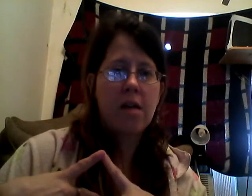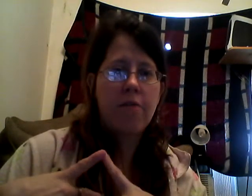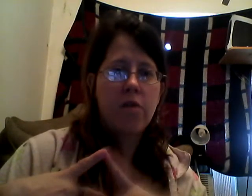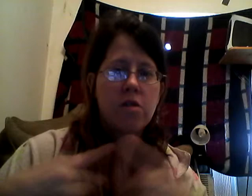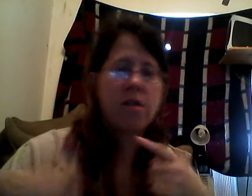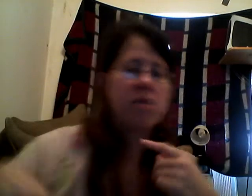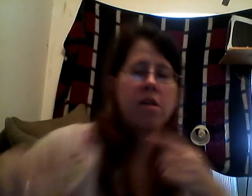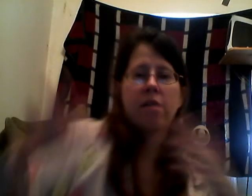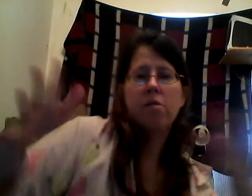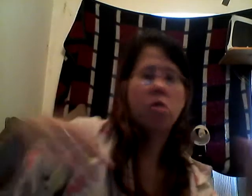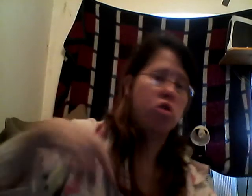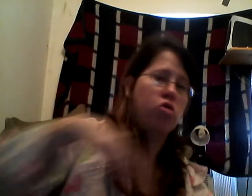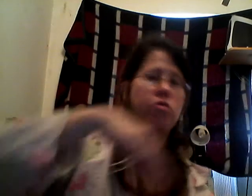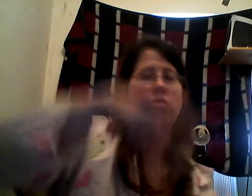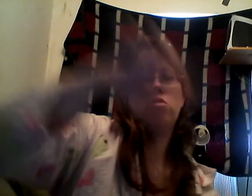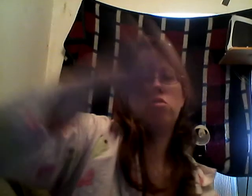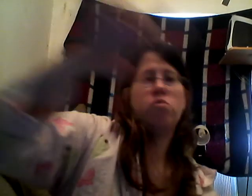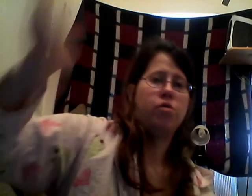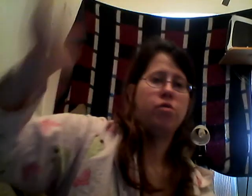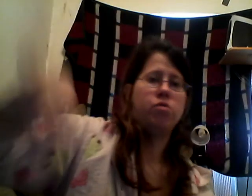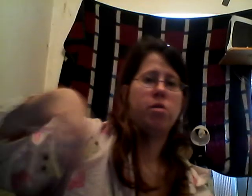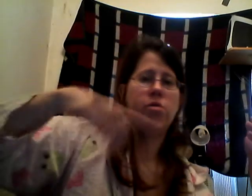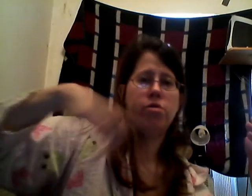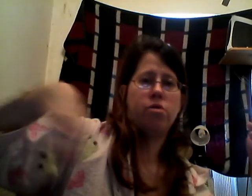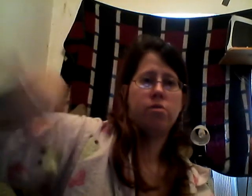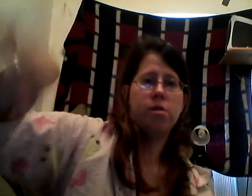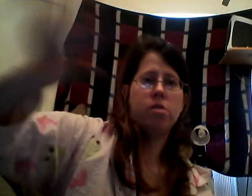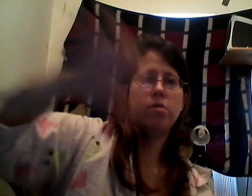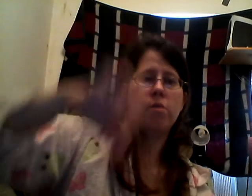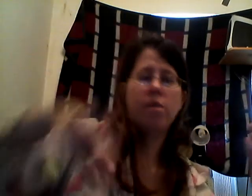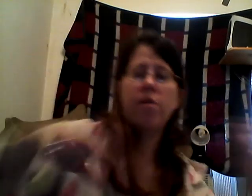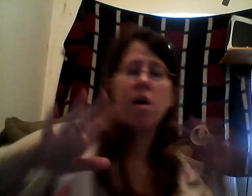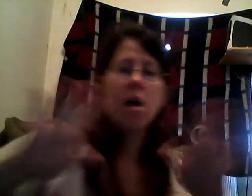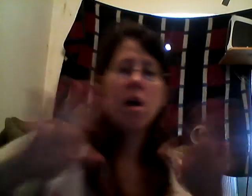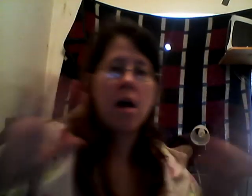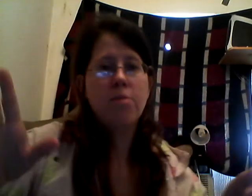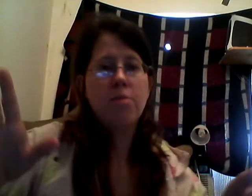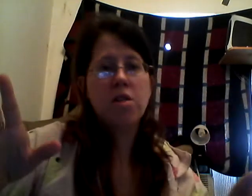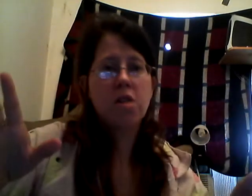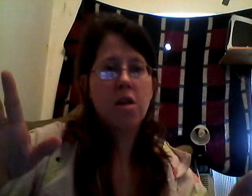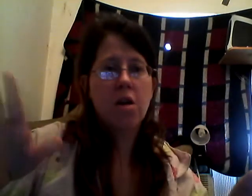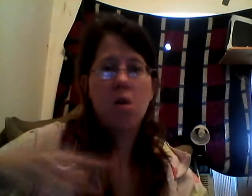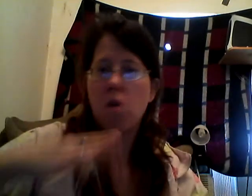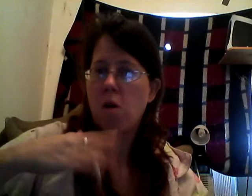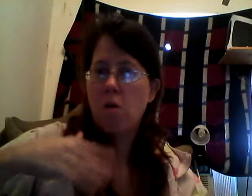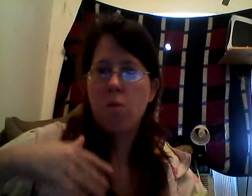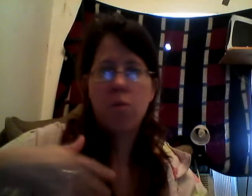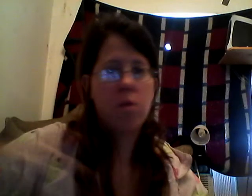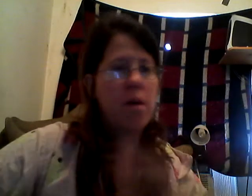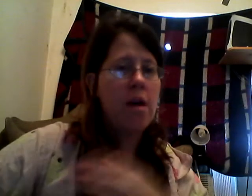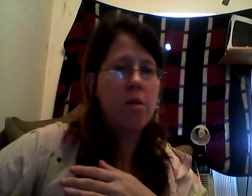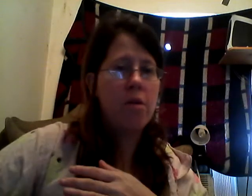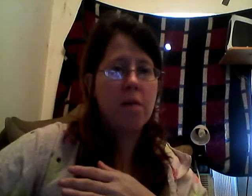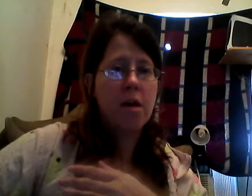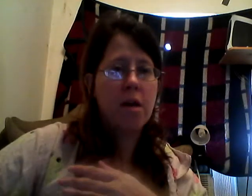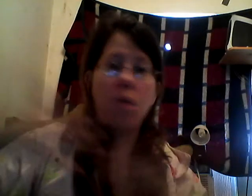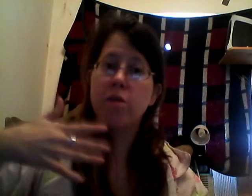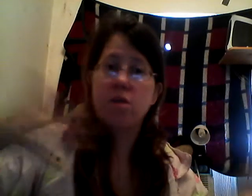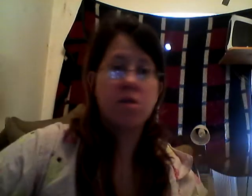first, and then, you know, you need to go around this way, or you need to go around this way, or whatever. I'm just going to go the way I normally go, which is to the